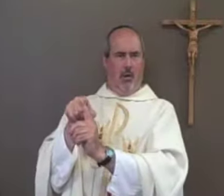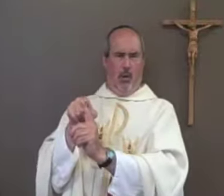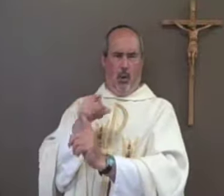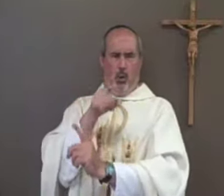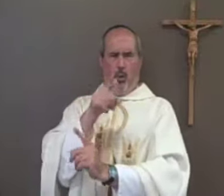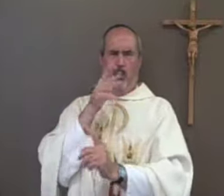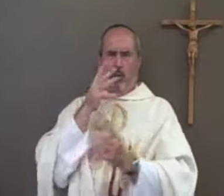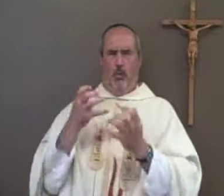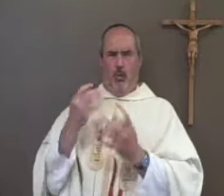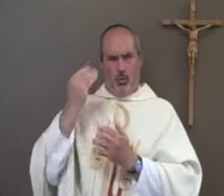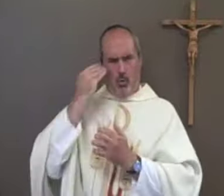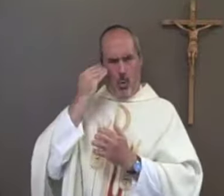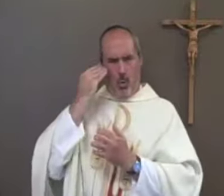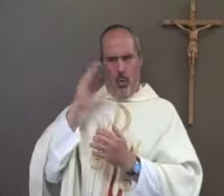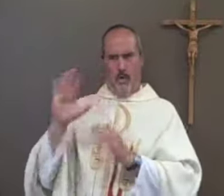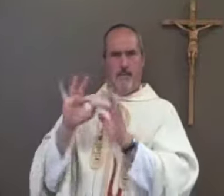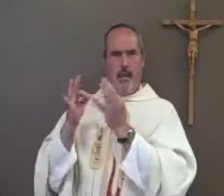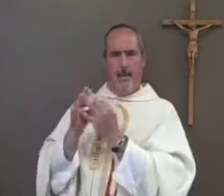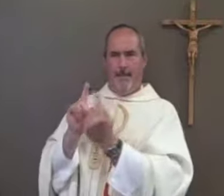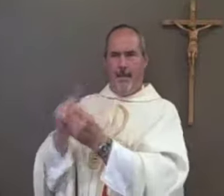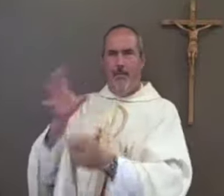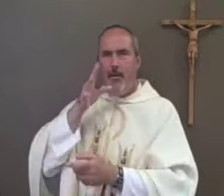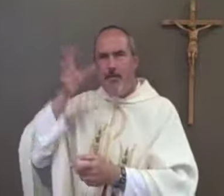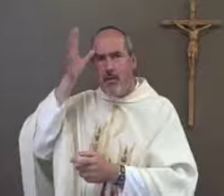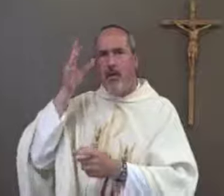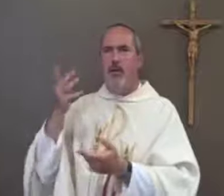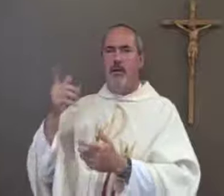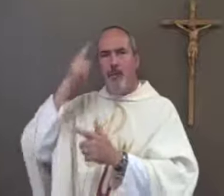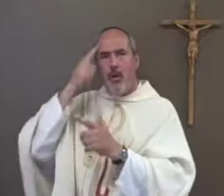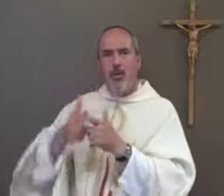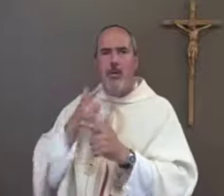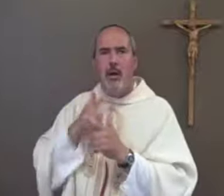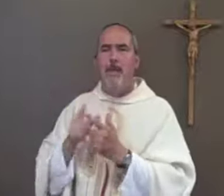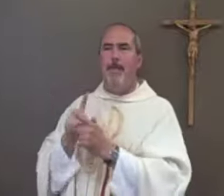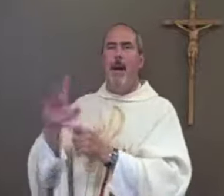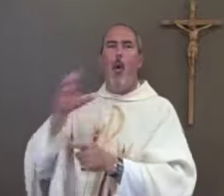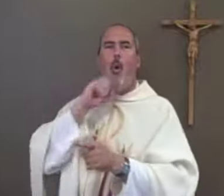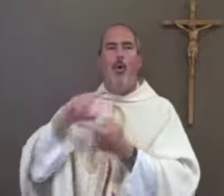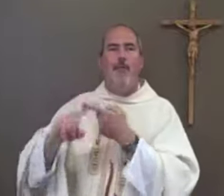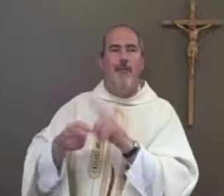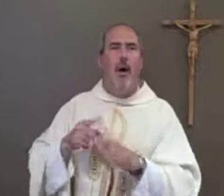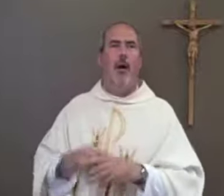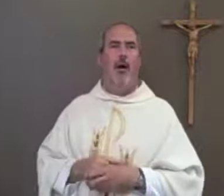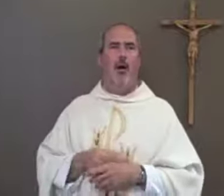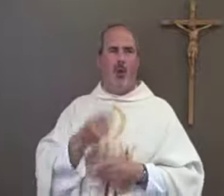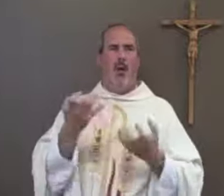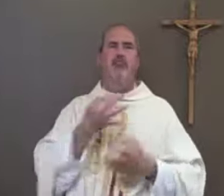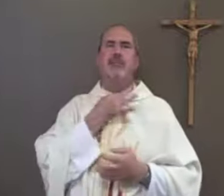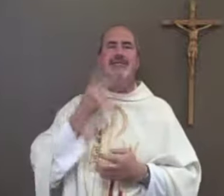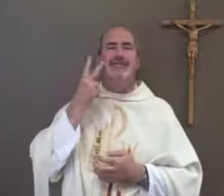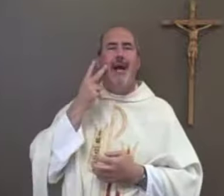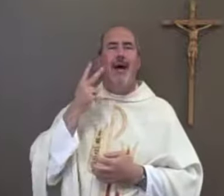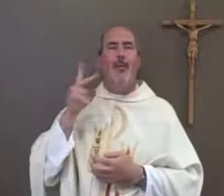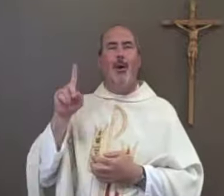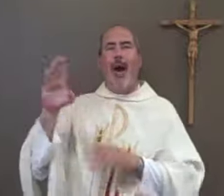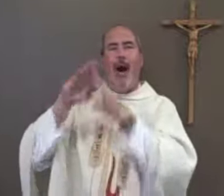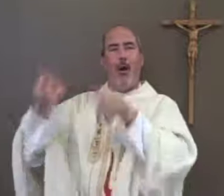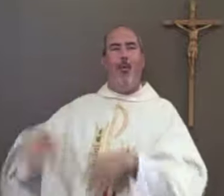someone you want to know who they are you want to see what their family's like what their friends are like